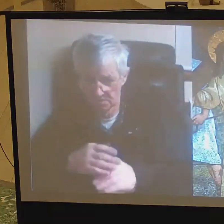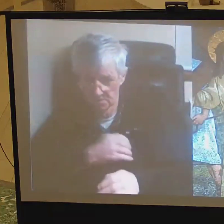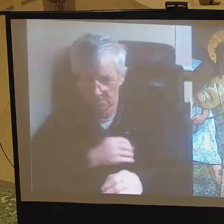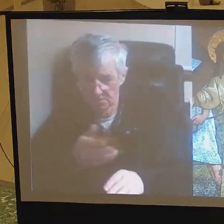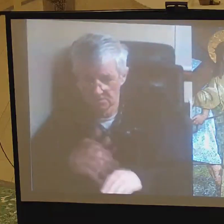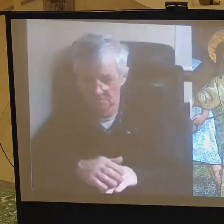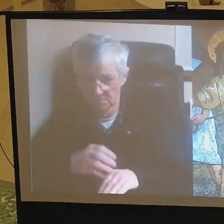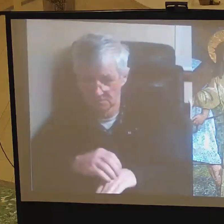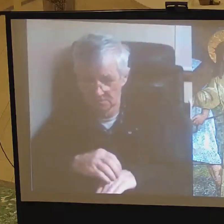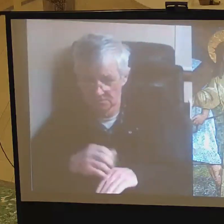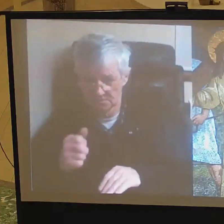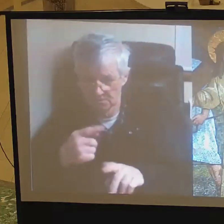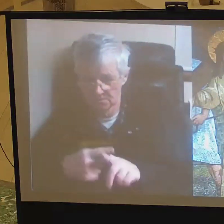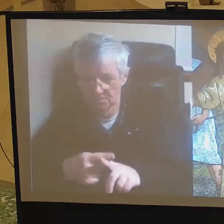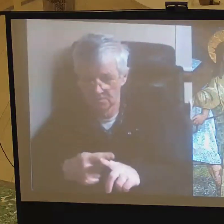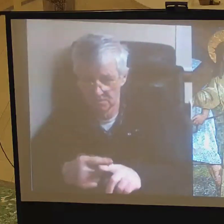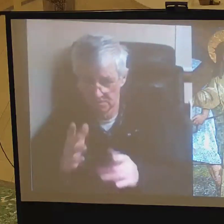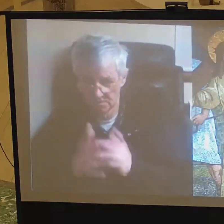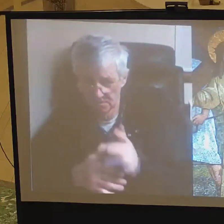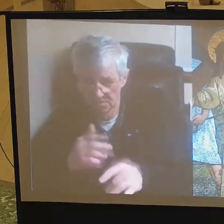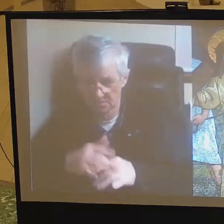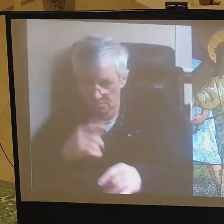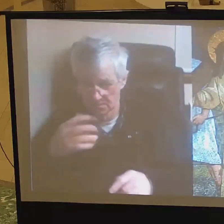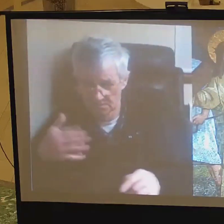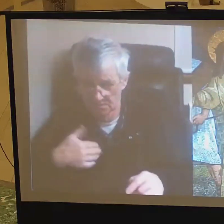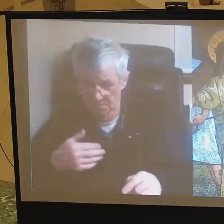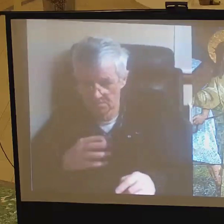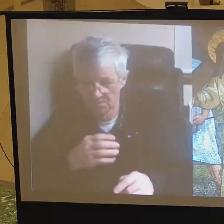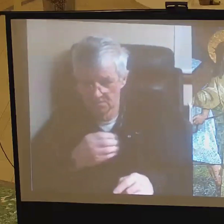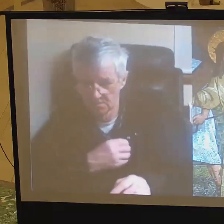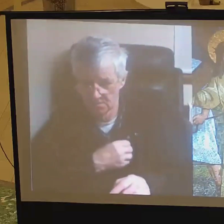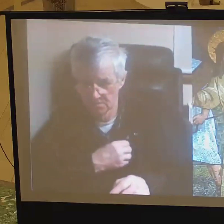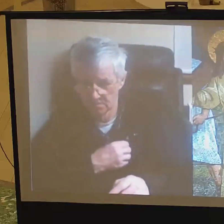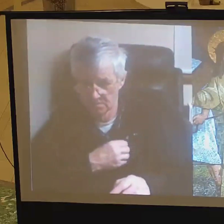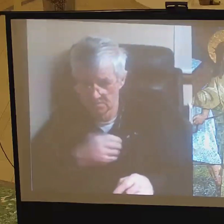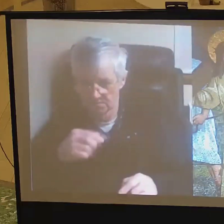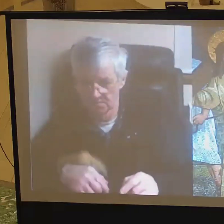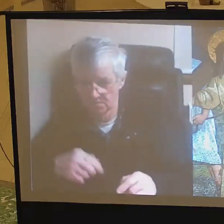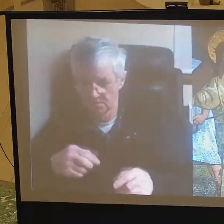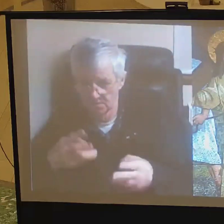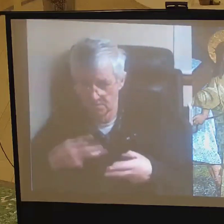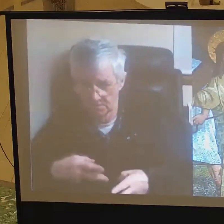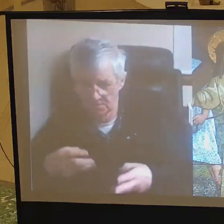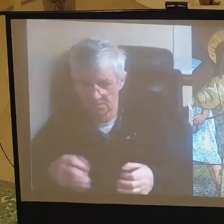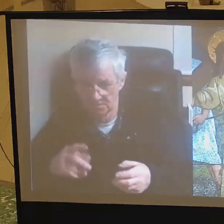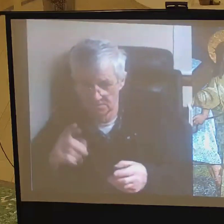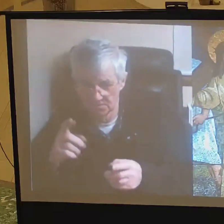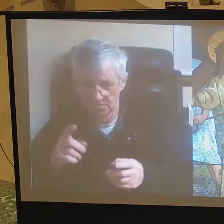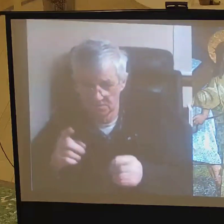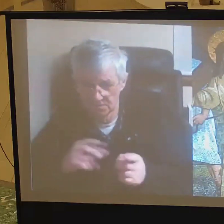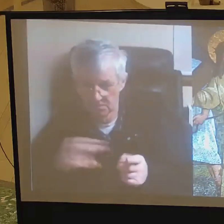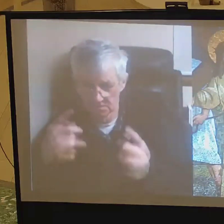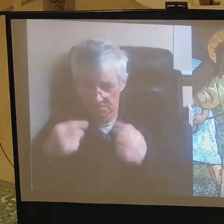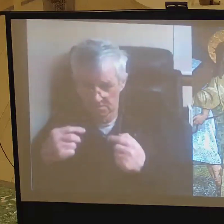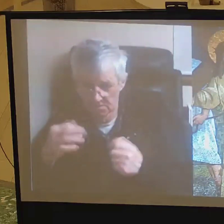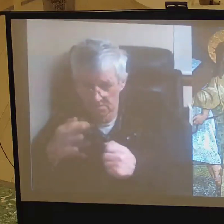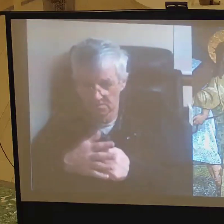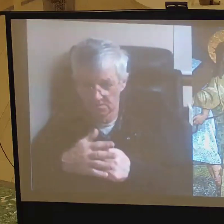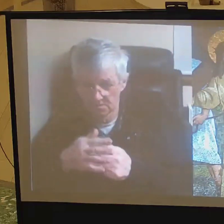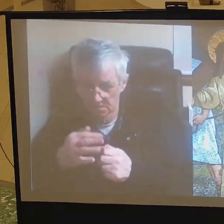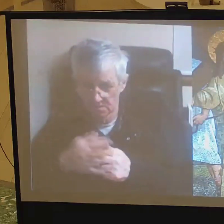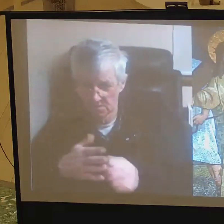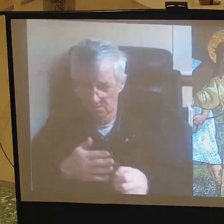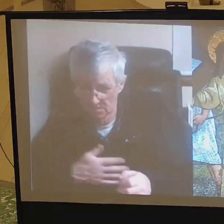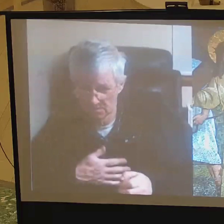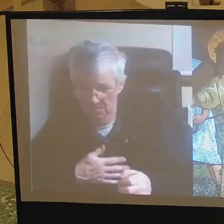Jesus said to the woman, don't cry for me, cry for yourself and for your